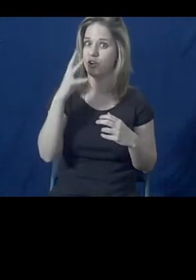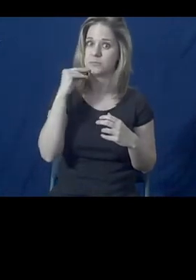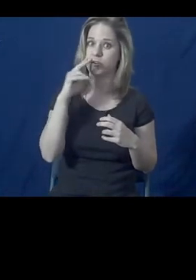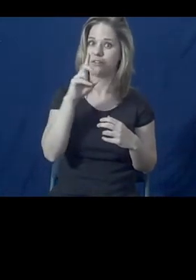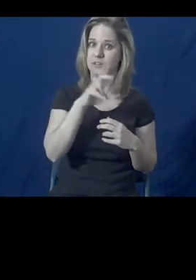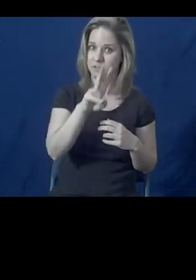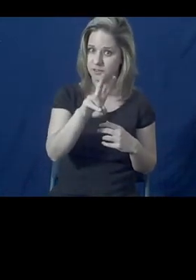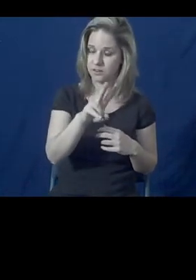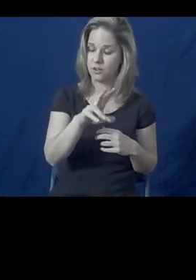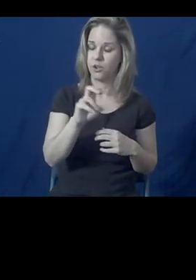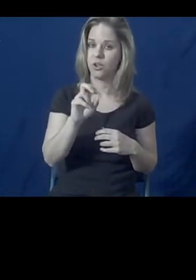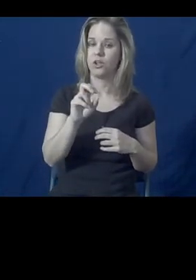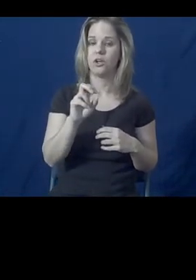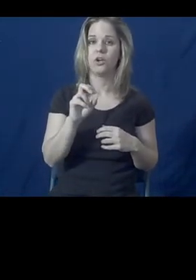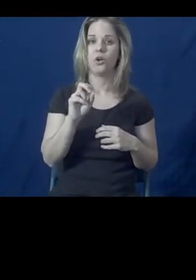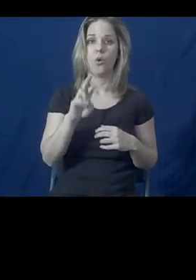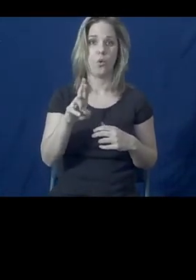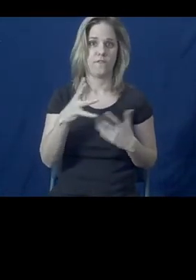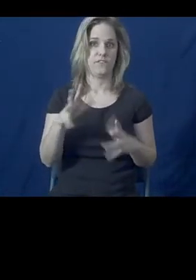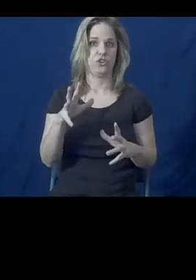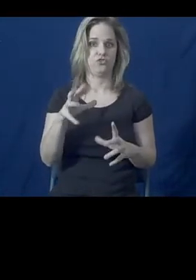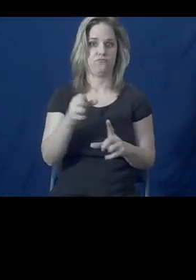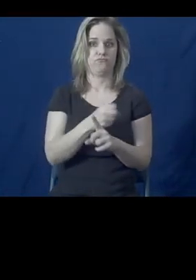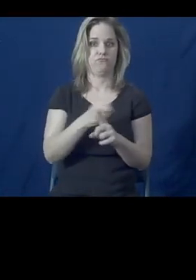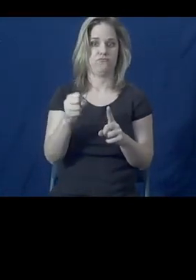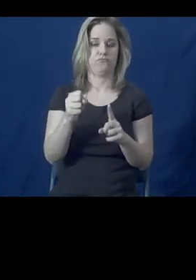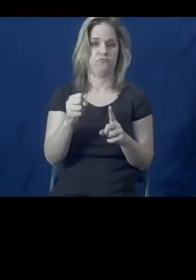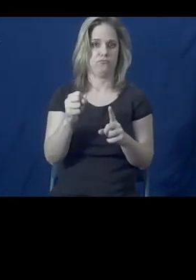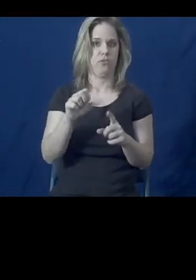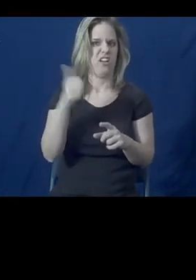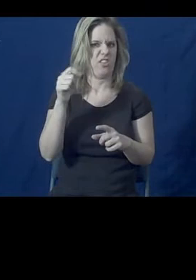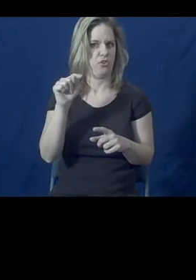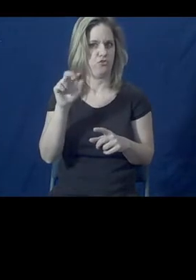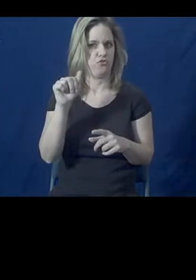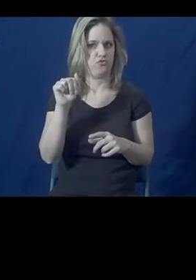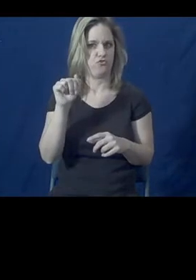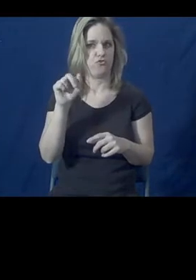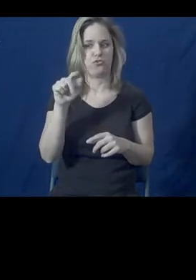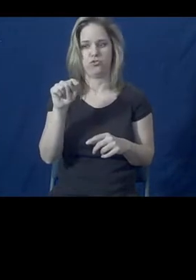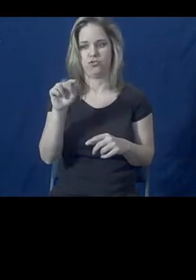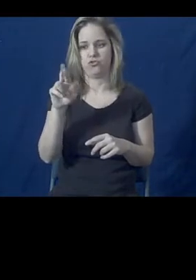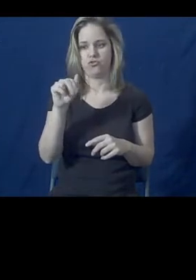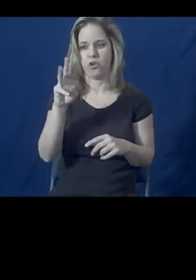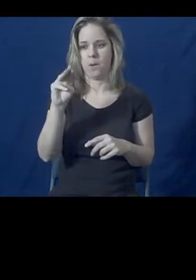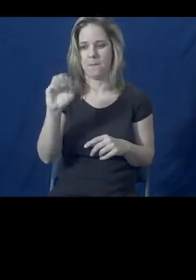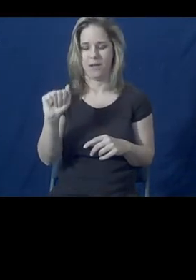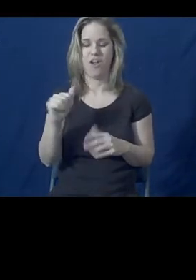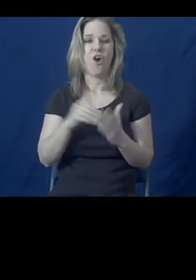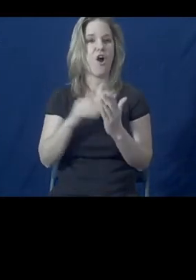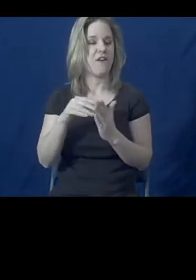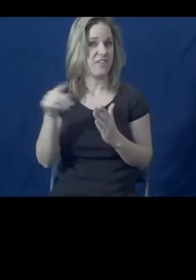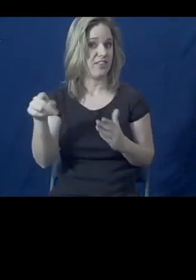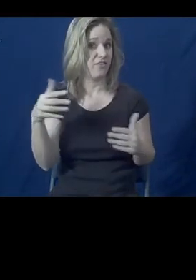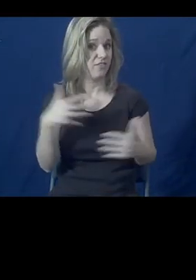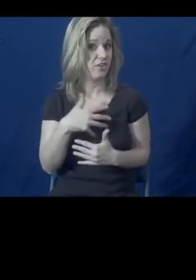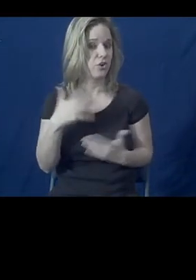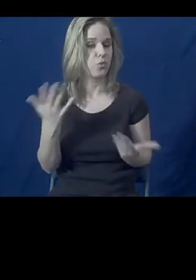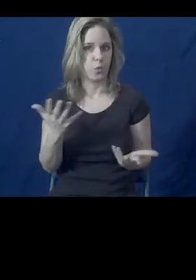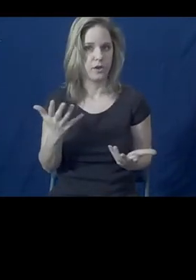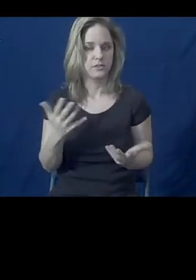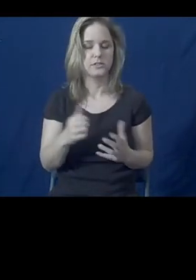abuse, or other kinds of trauma. One of the great fears of a lot of people that I talk to, or have talked to,